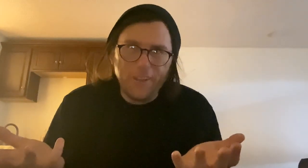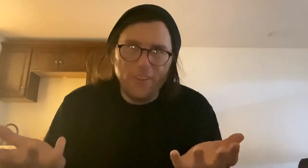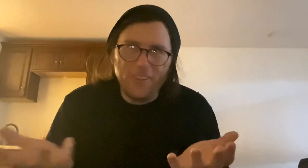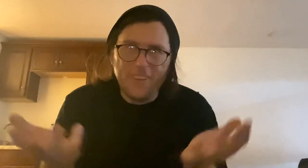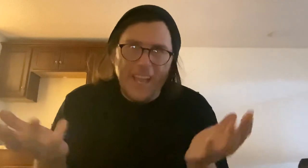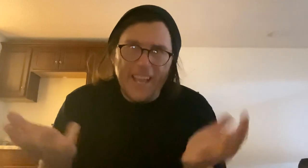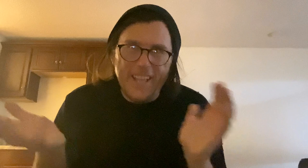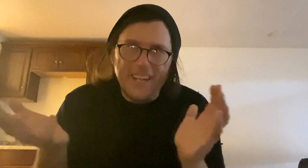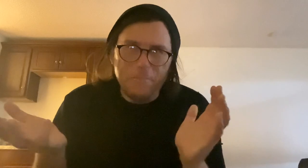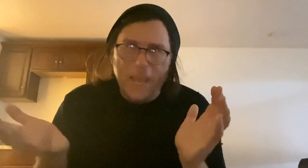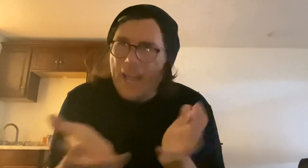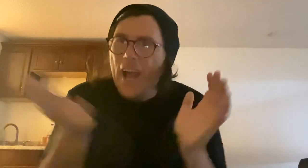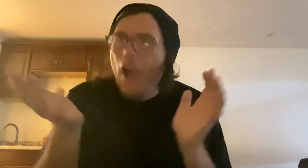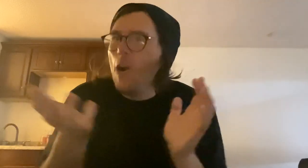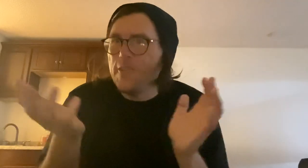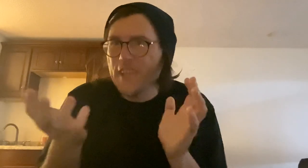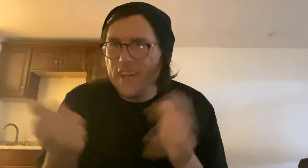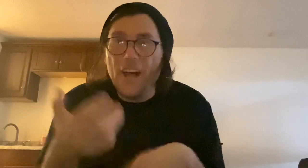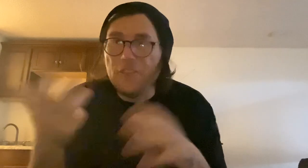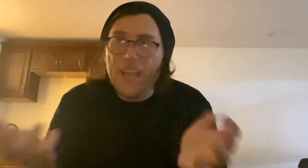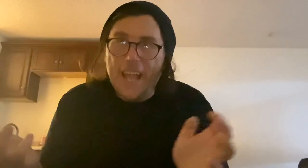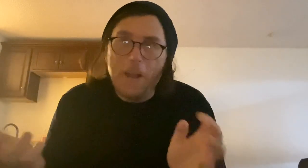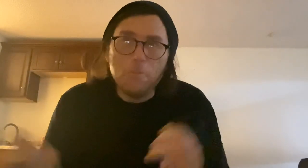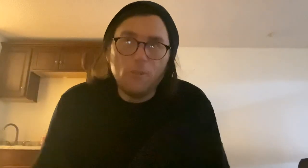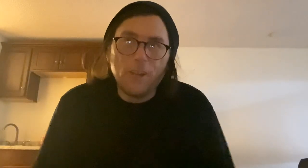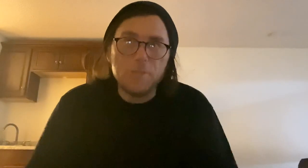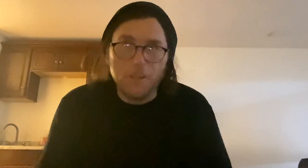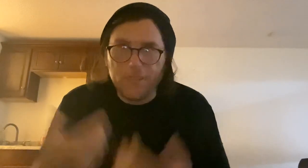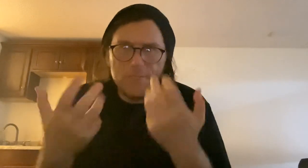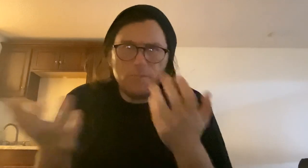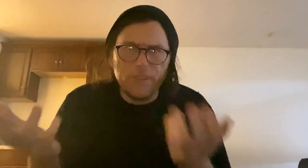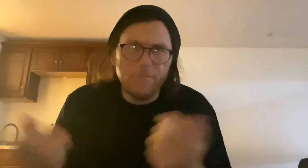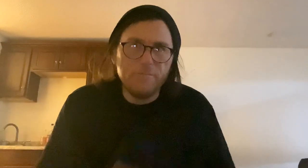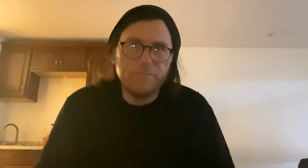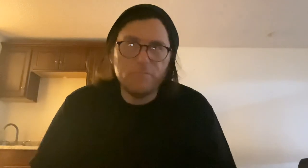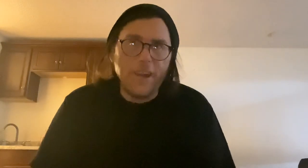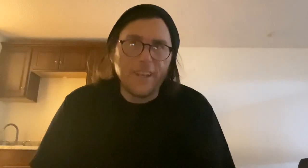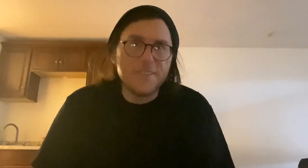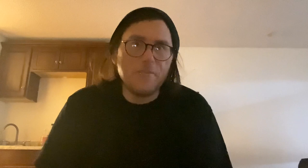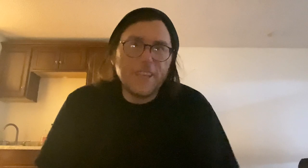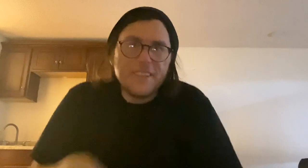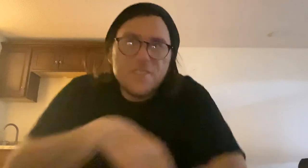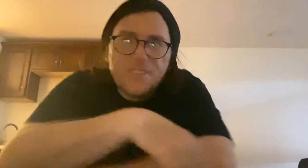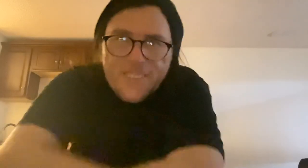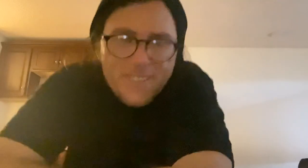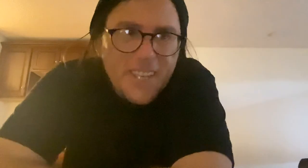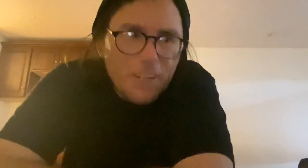call AI art and other AI programs, you know, because within writing and stuff like this. This is kind of